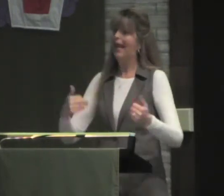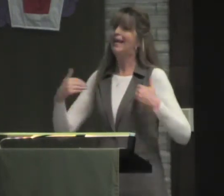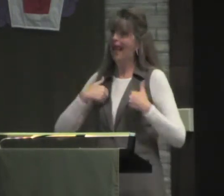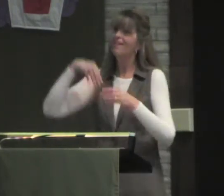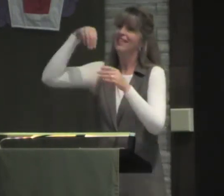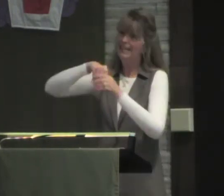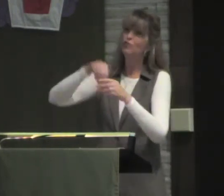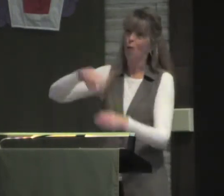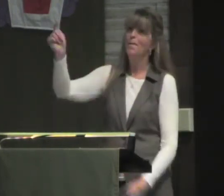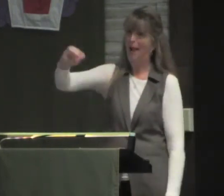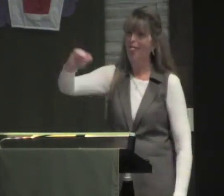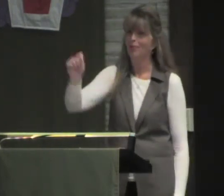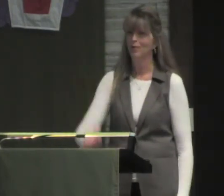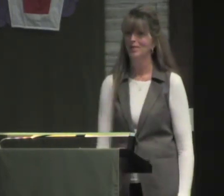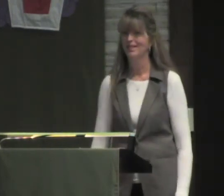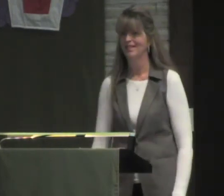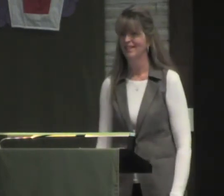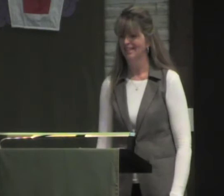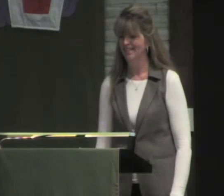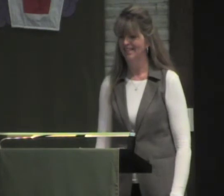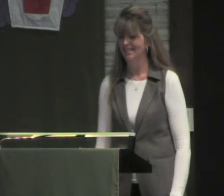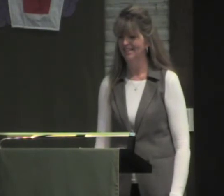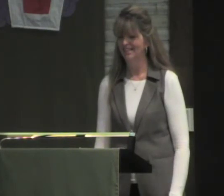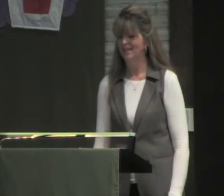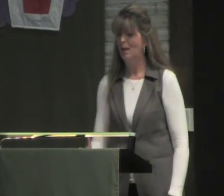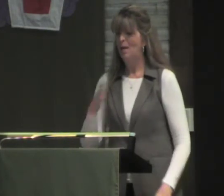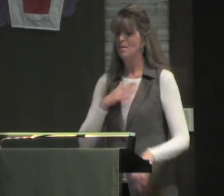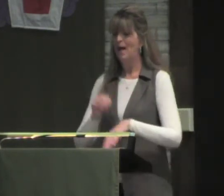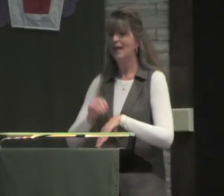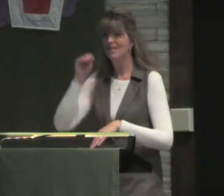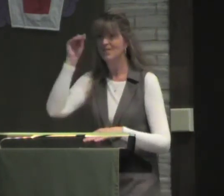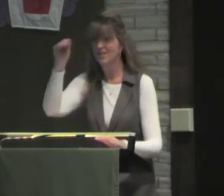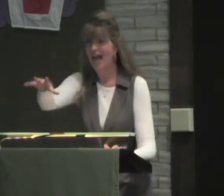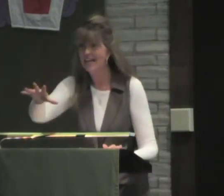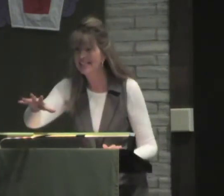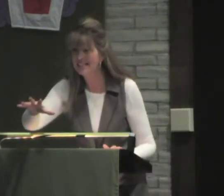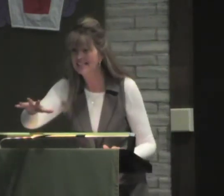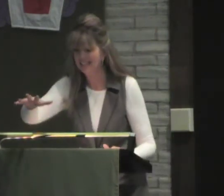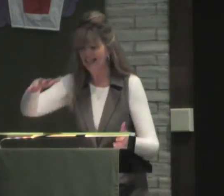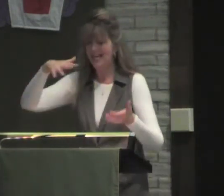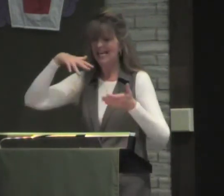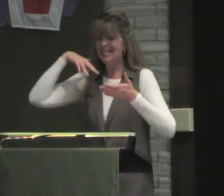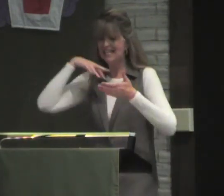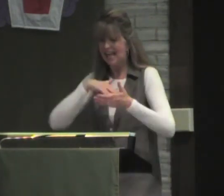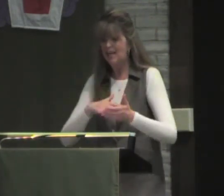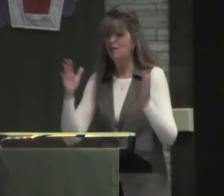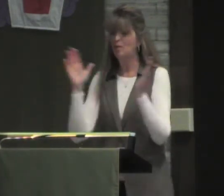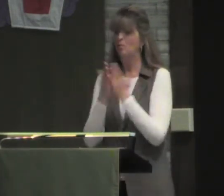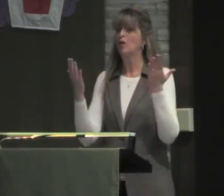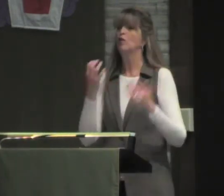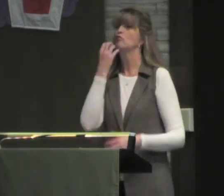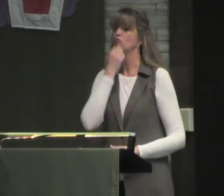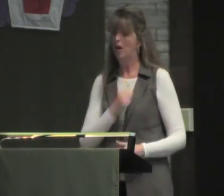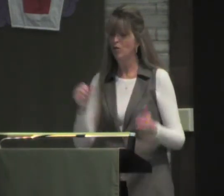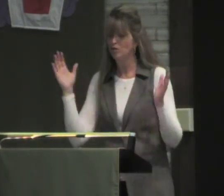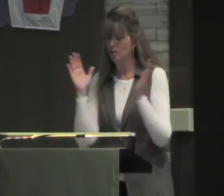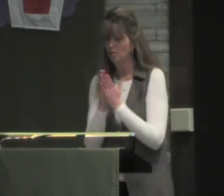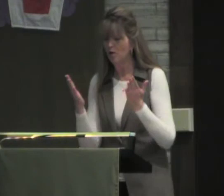lives. We can have indoor bathrooms in our churches but my advice to you is study